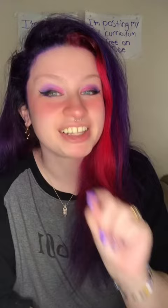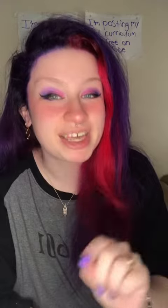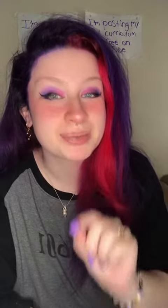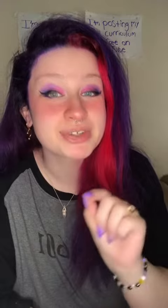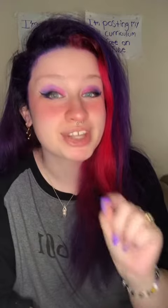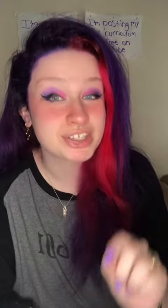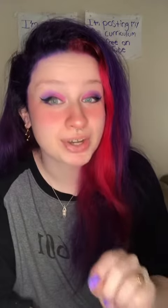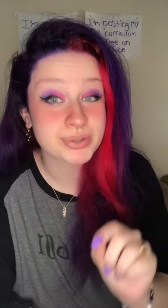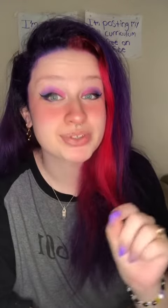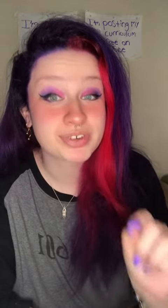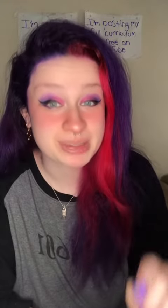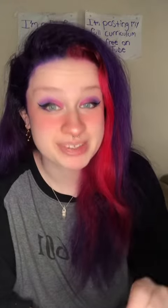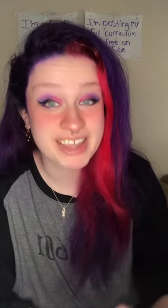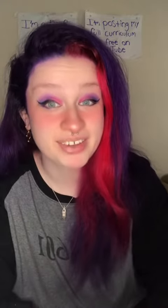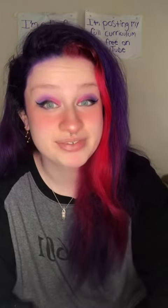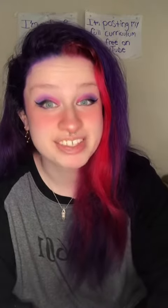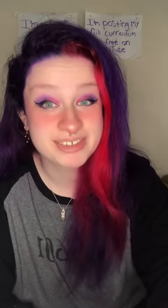the labels they chose for themselves. Hard Hearing you.